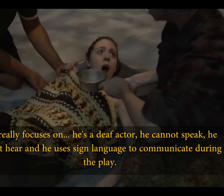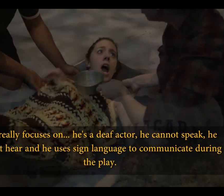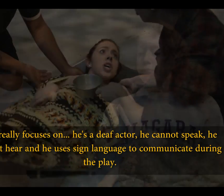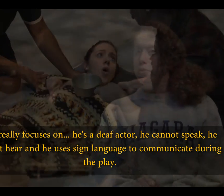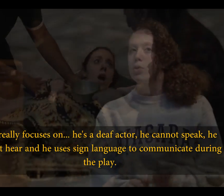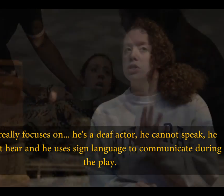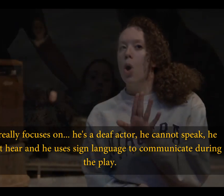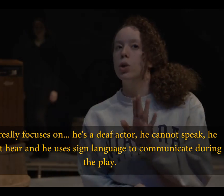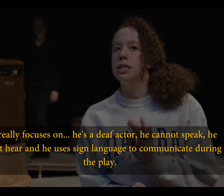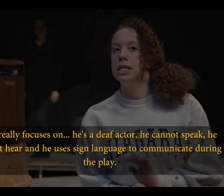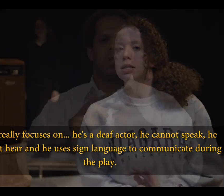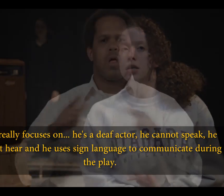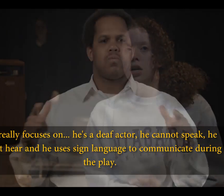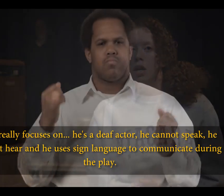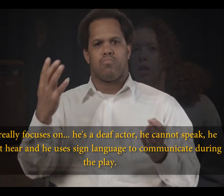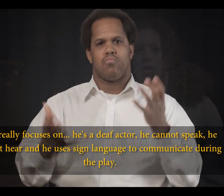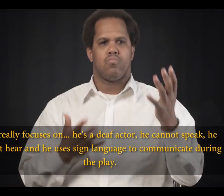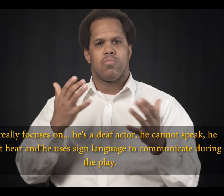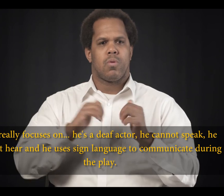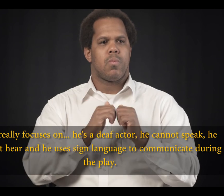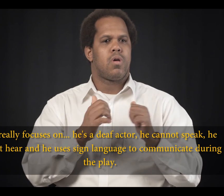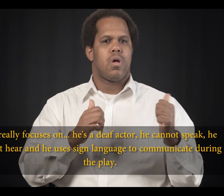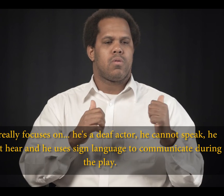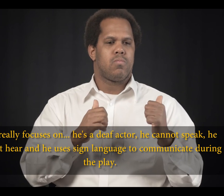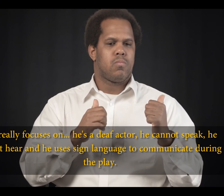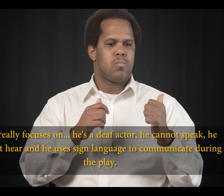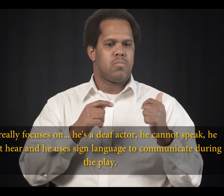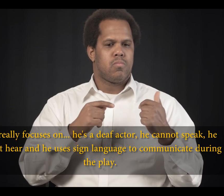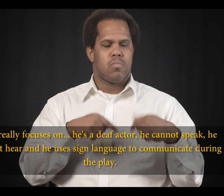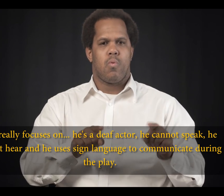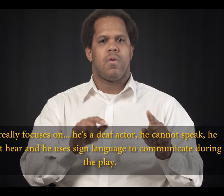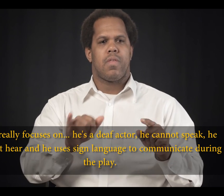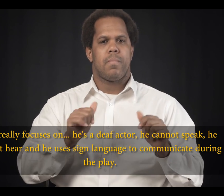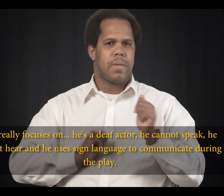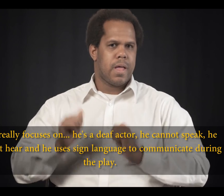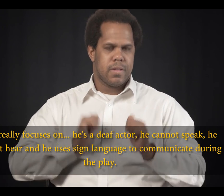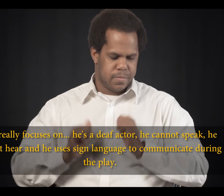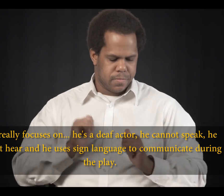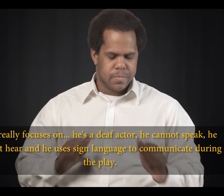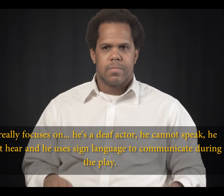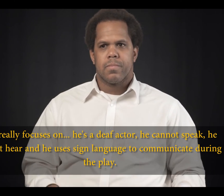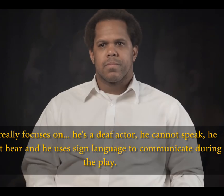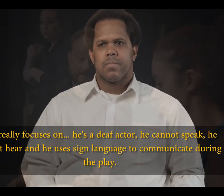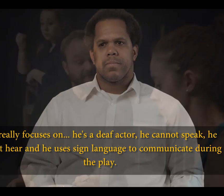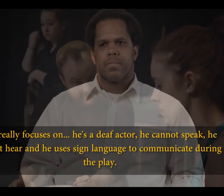and he uses sign language to communicate during the play.